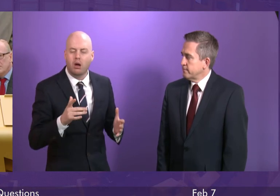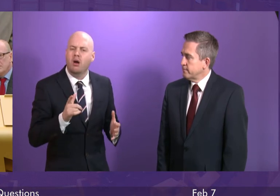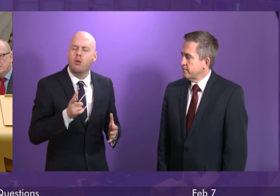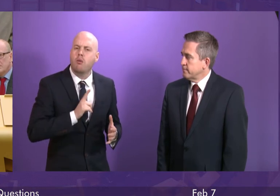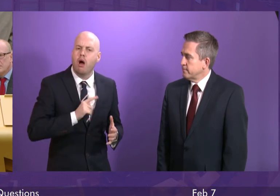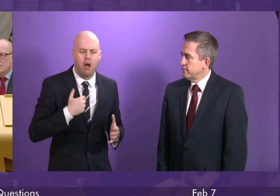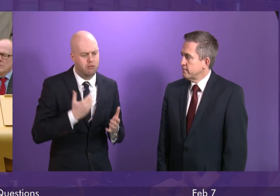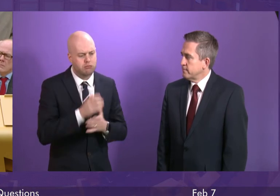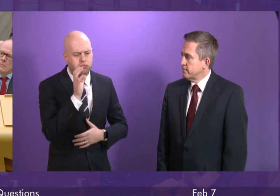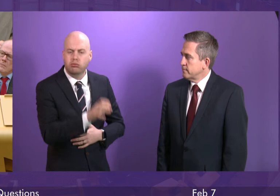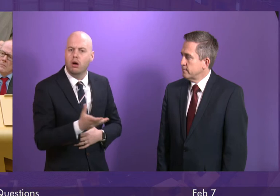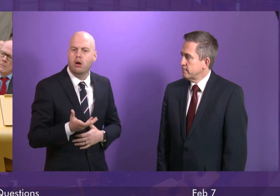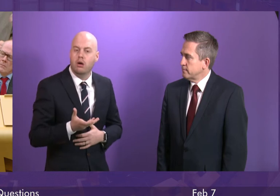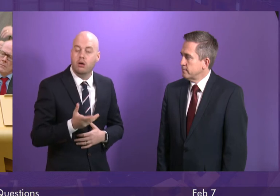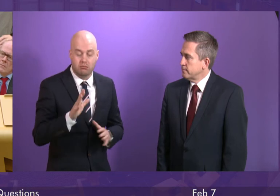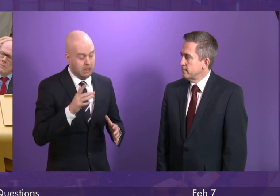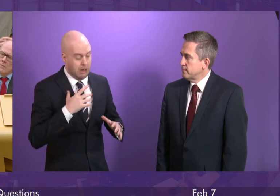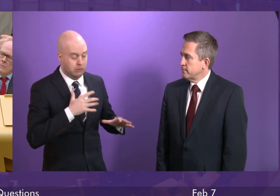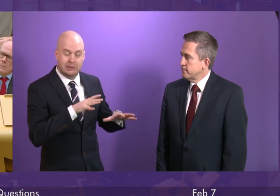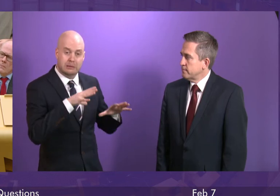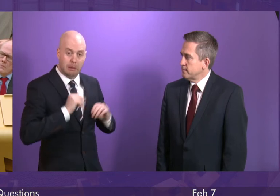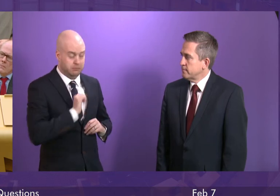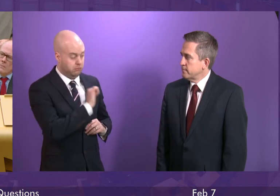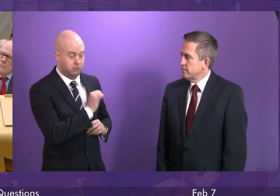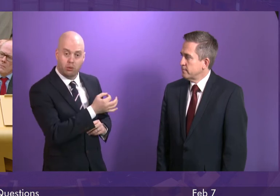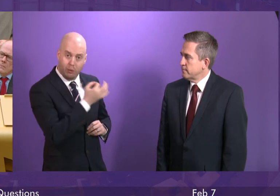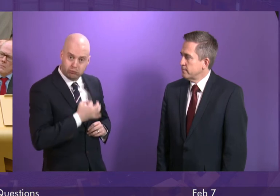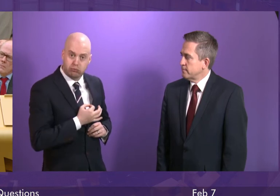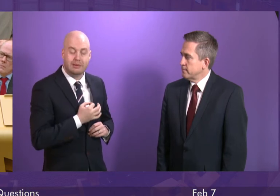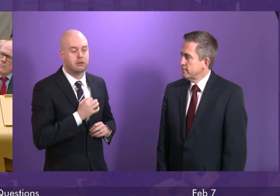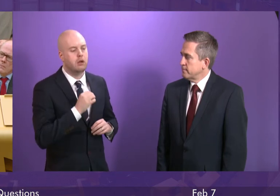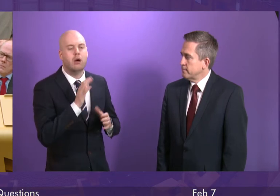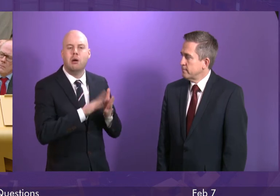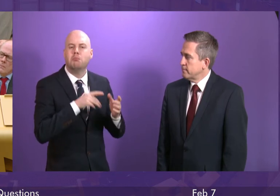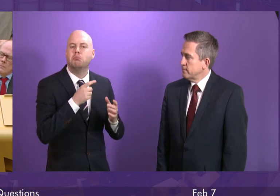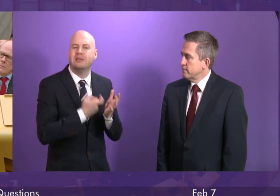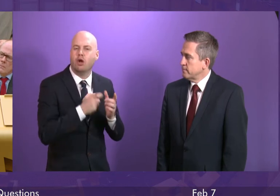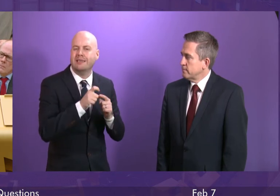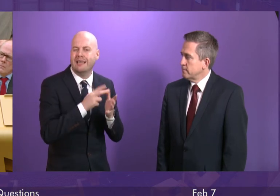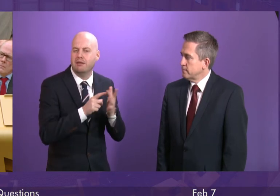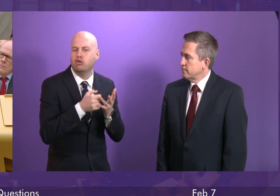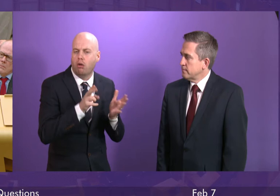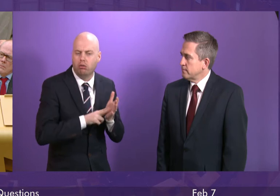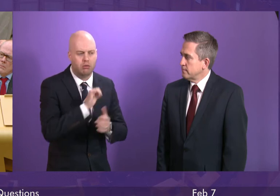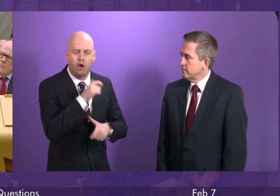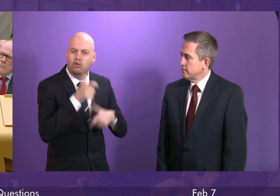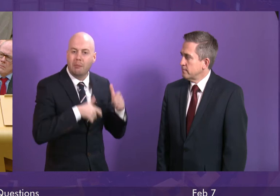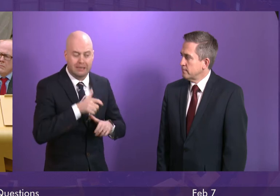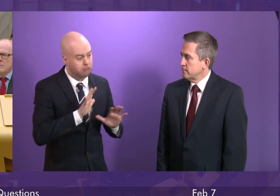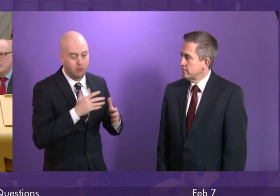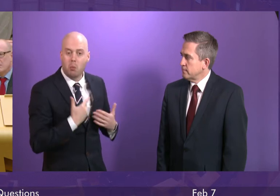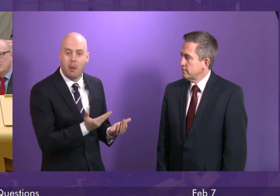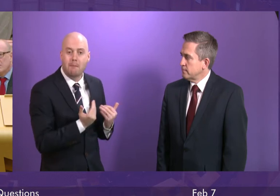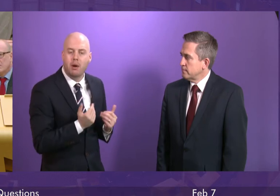accept the premise of Richard Leonard's question and also the comments from Mr Davidson, that it is better for